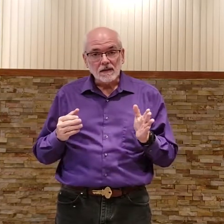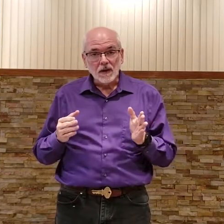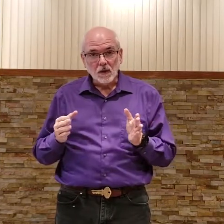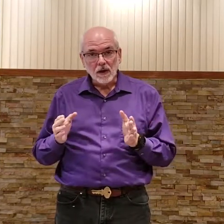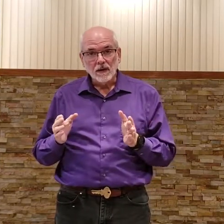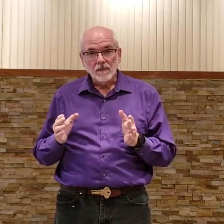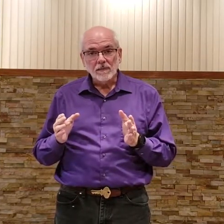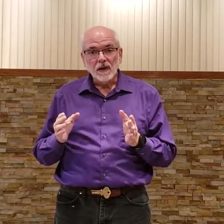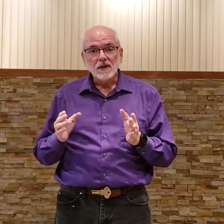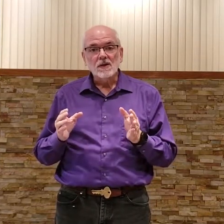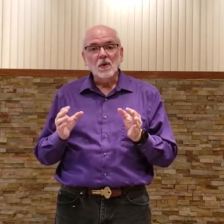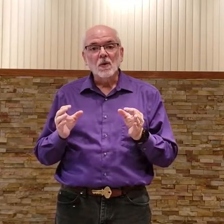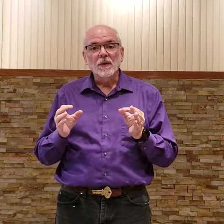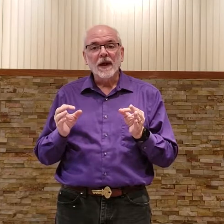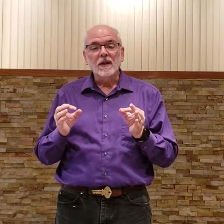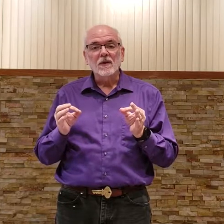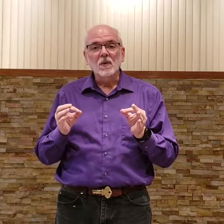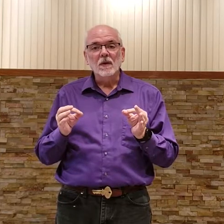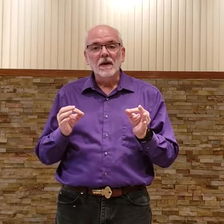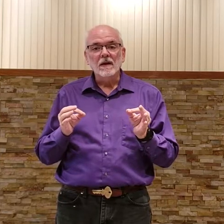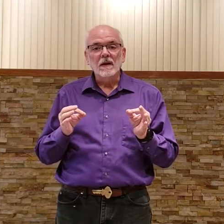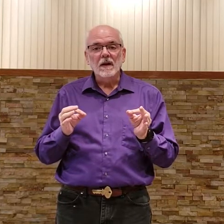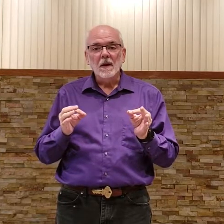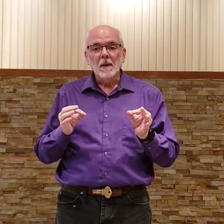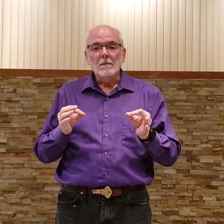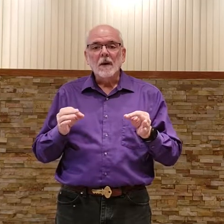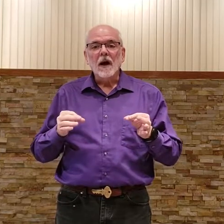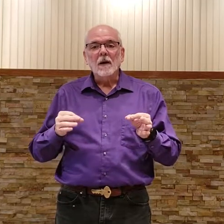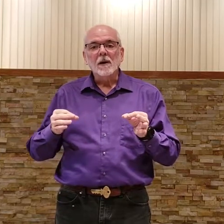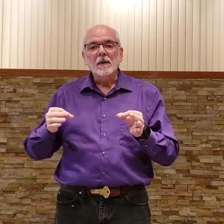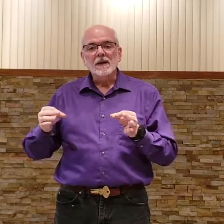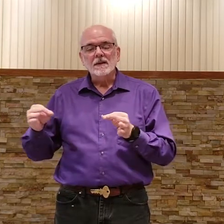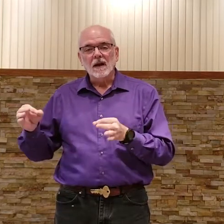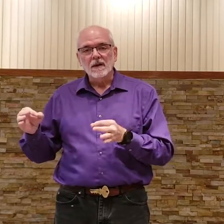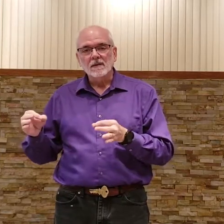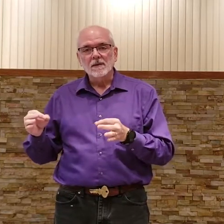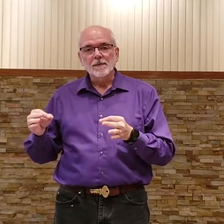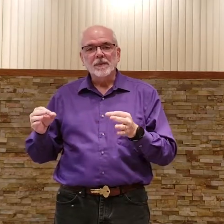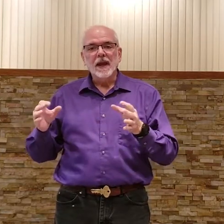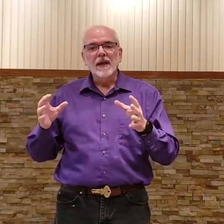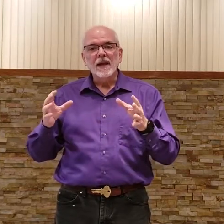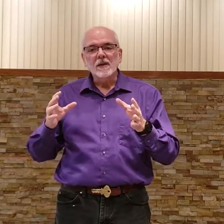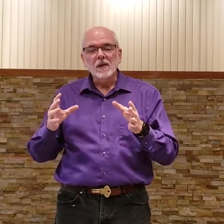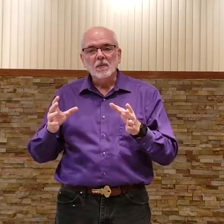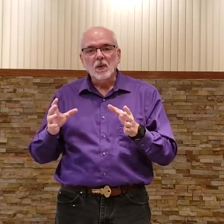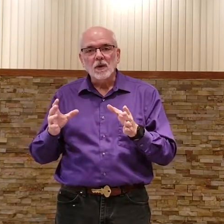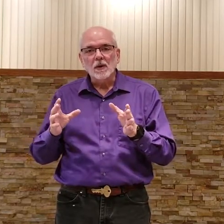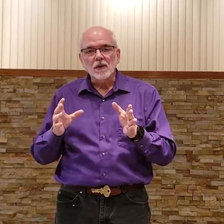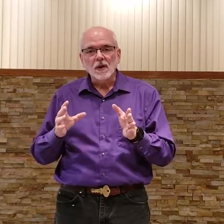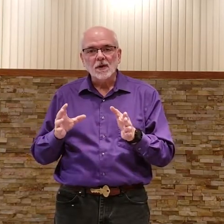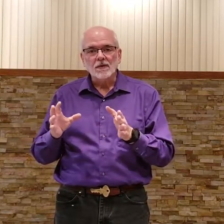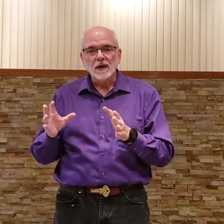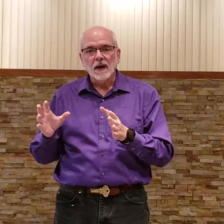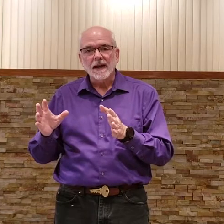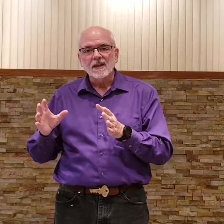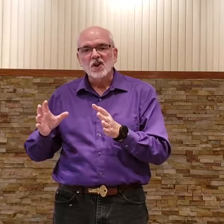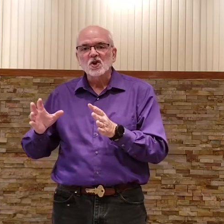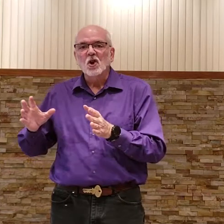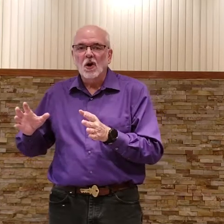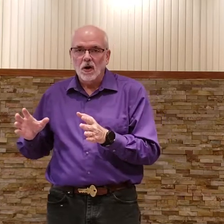slowly so that you can copy my signs and get to the point where you start to feel like it's a song,